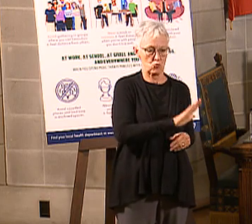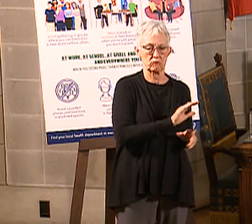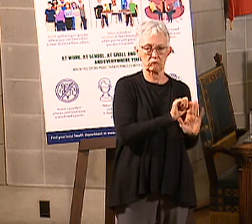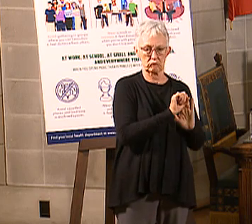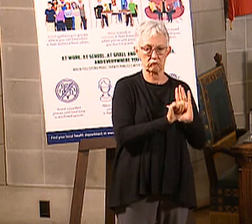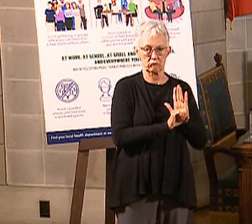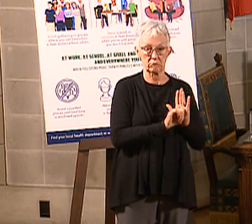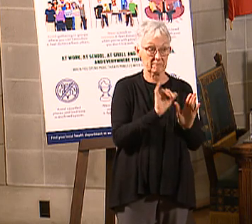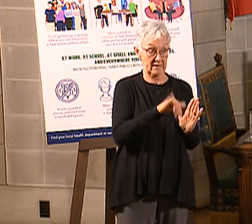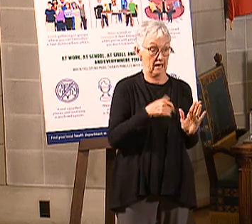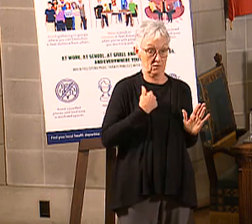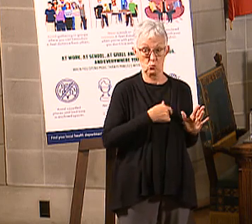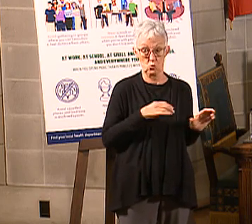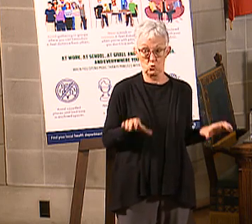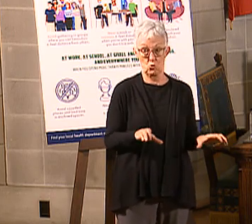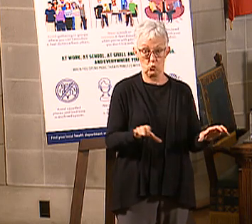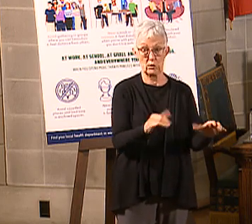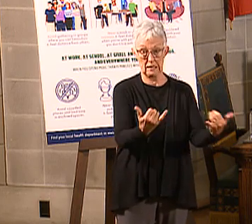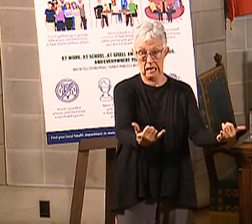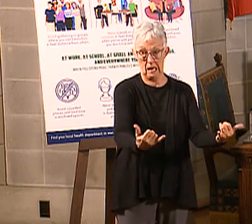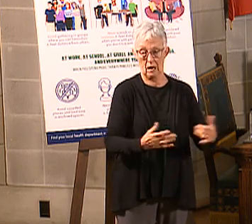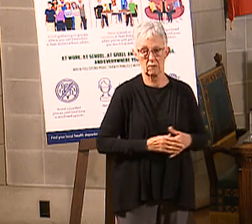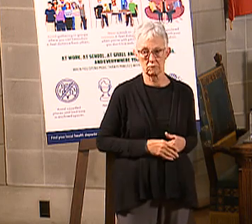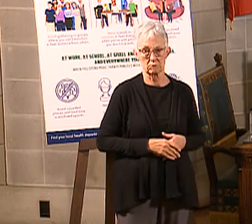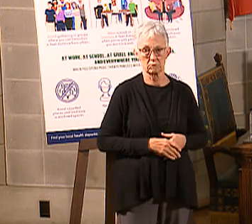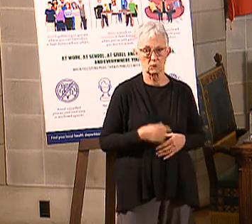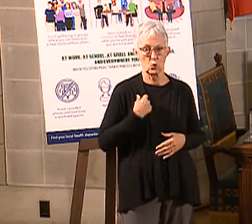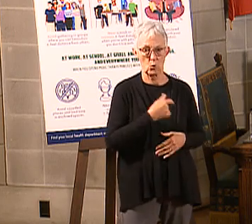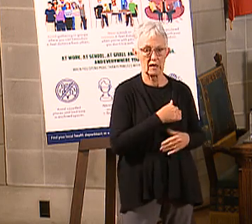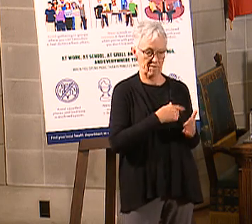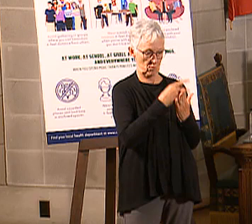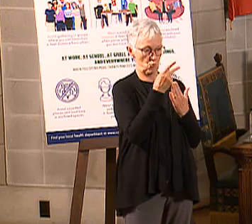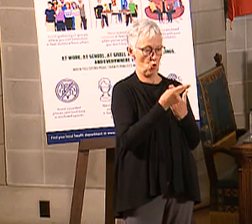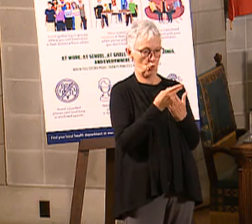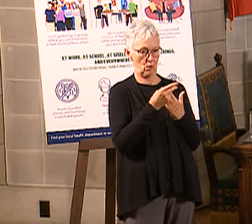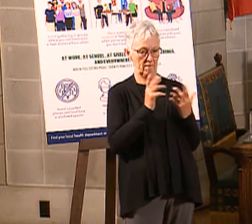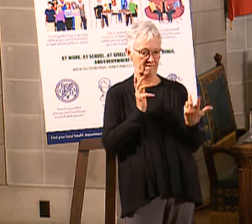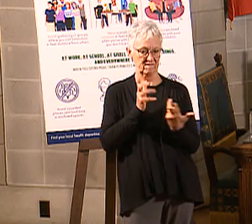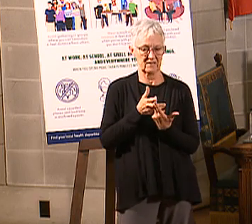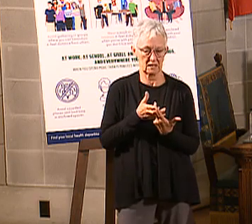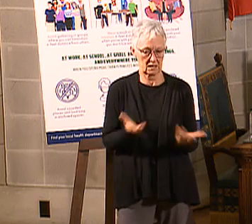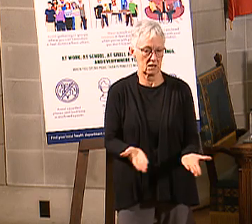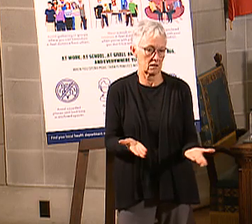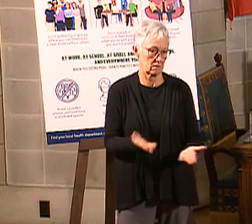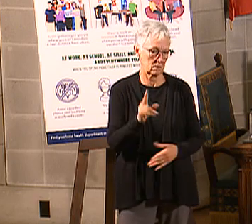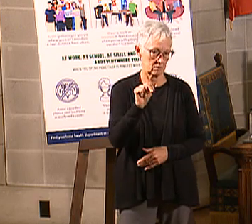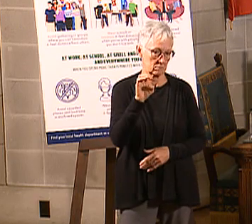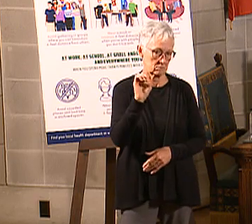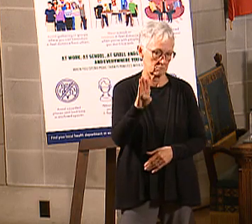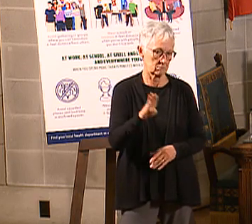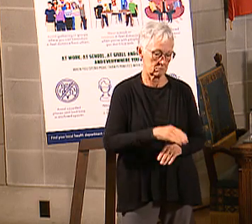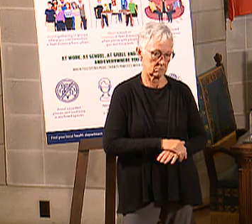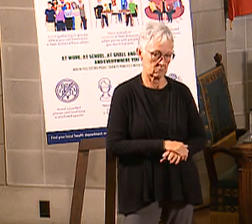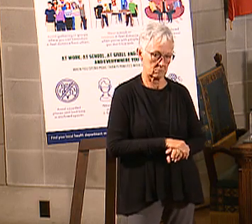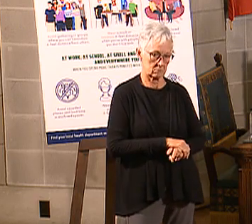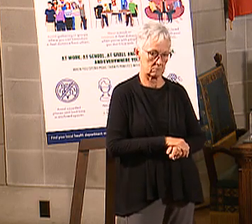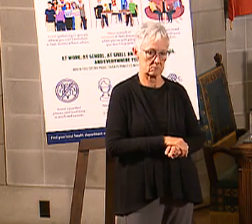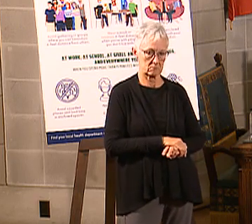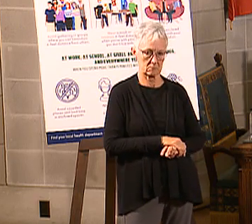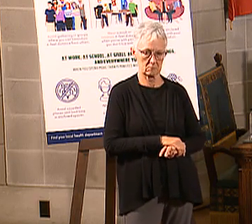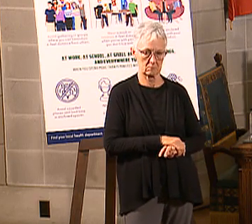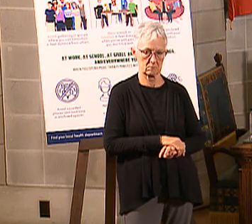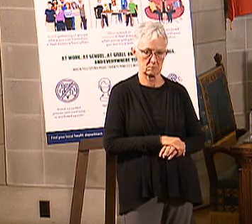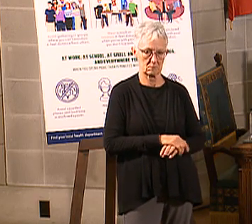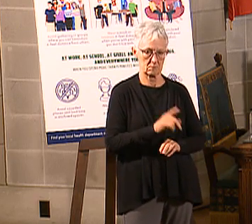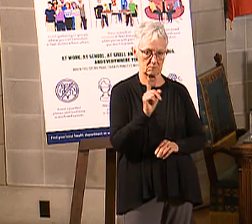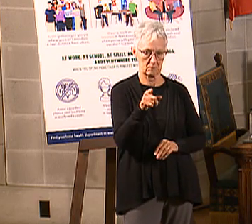doing here in Nebraska, is we're putting other programs tailored to Nebraska. Governor, seems like hospital capacity, according to the